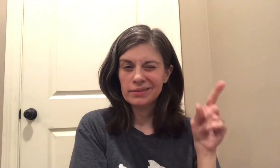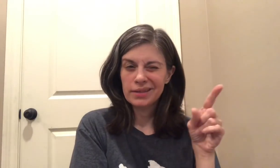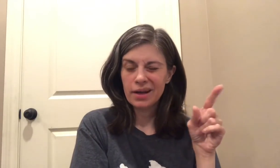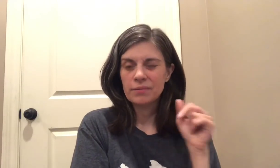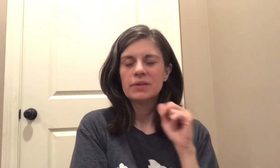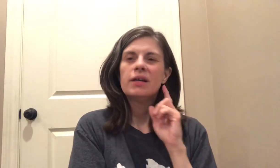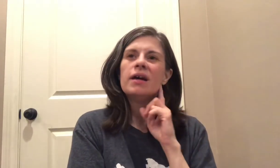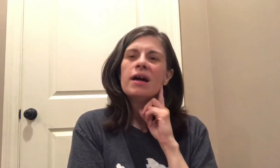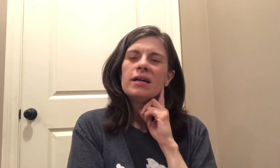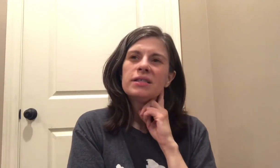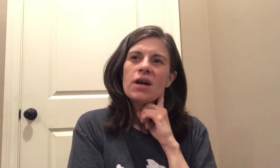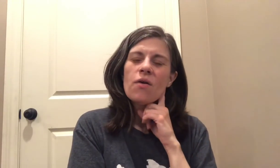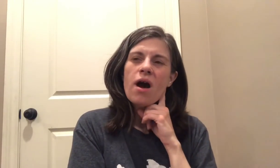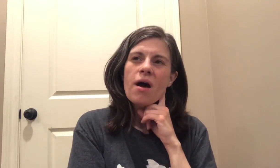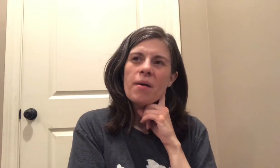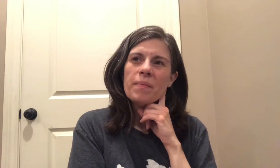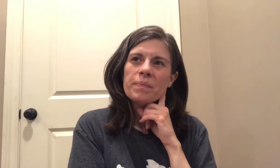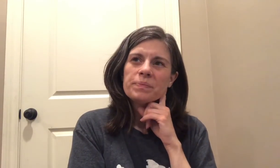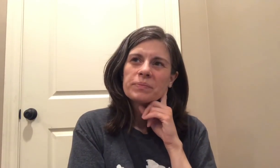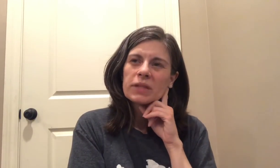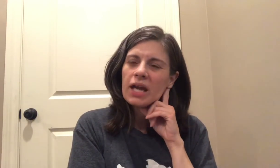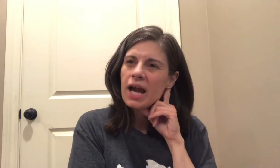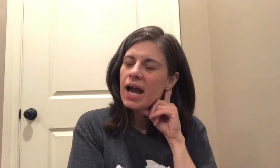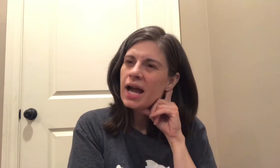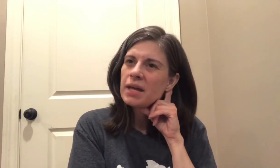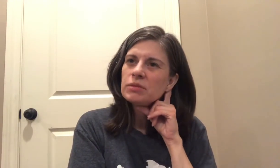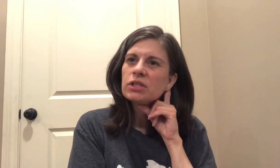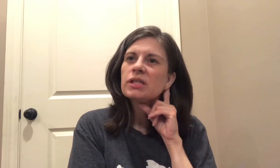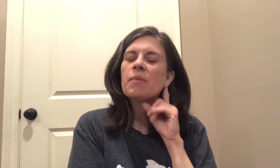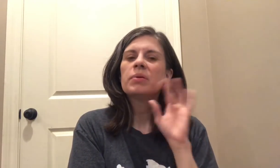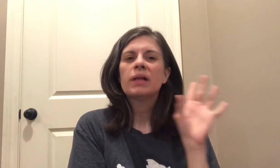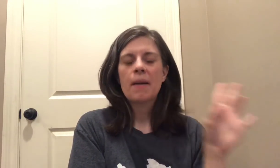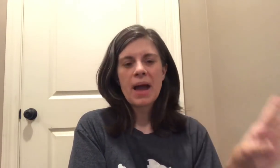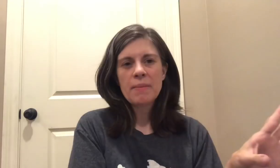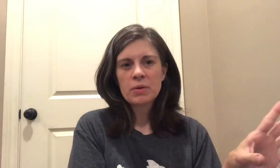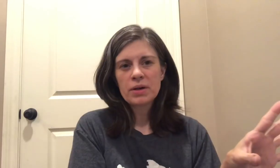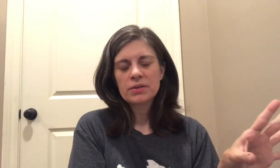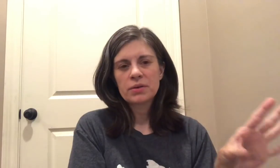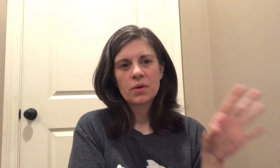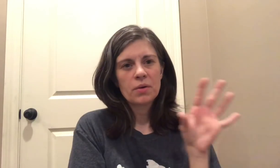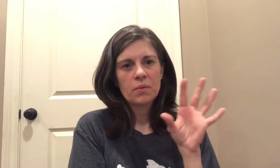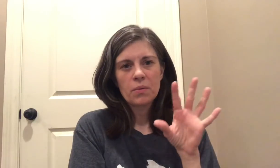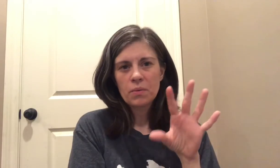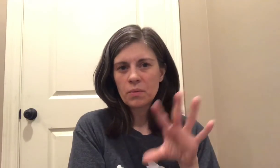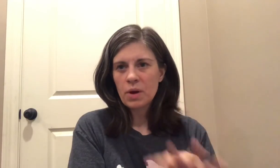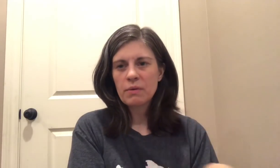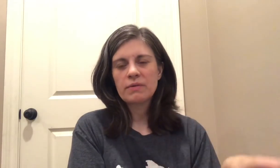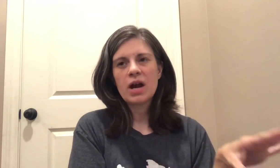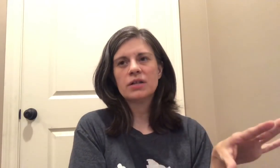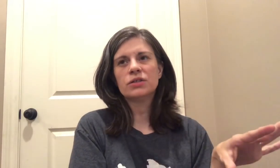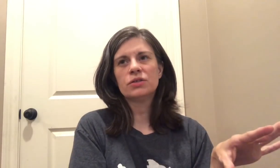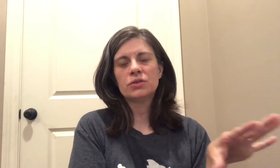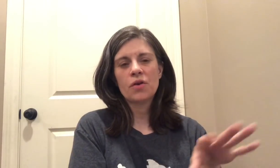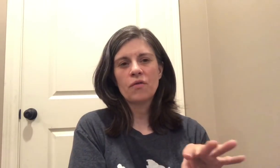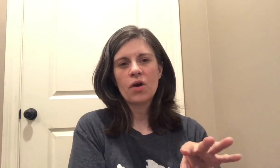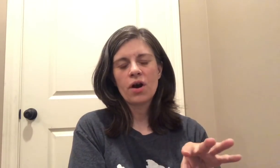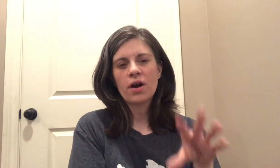you know so um I am just I'm happy with where we've gotten to so far